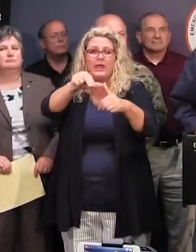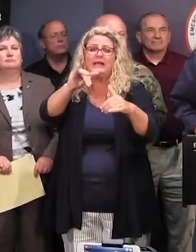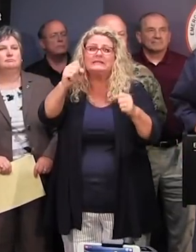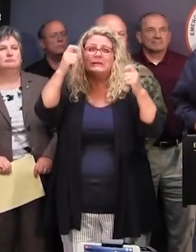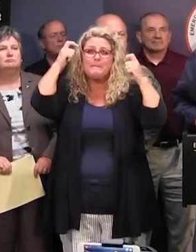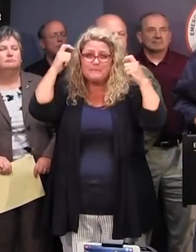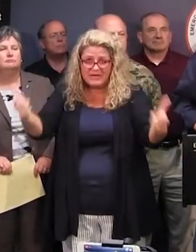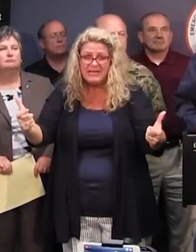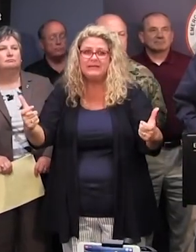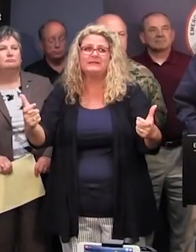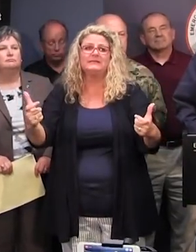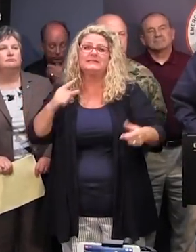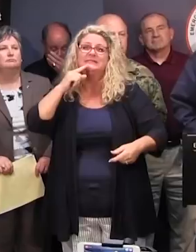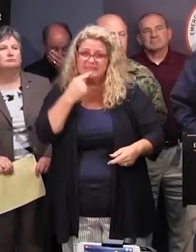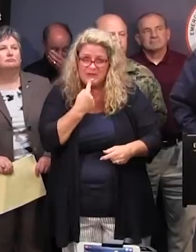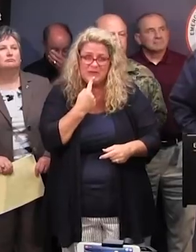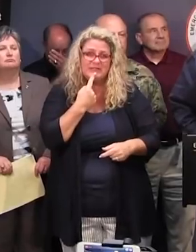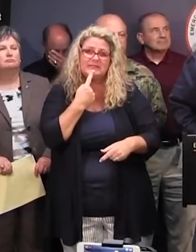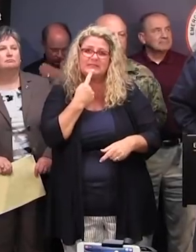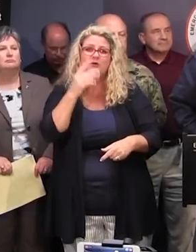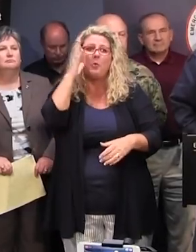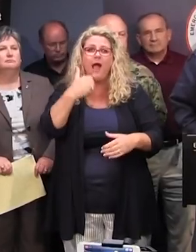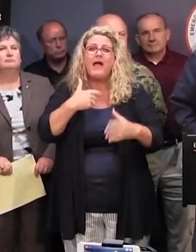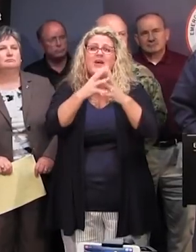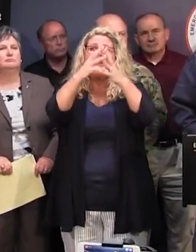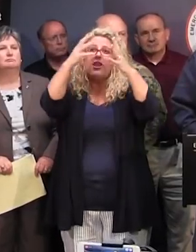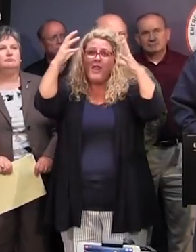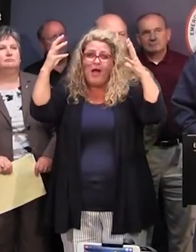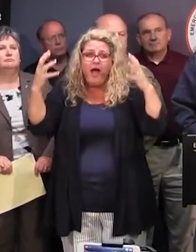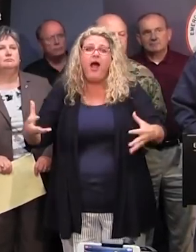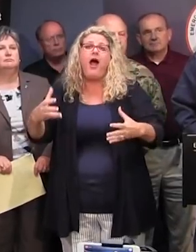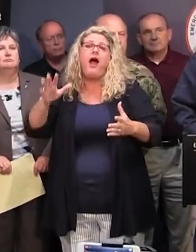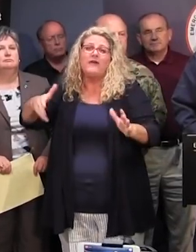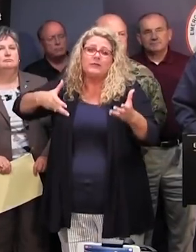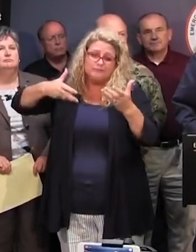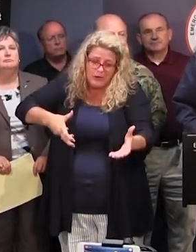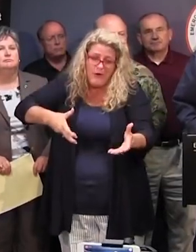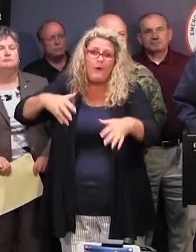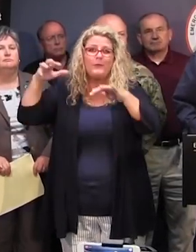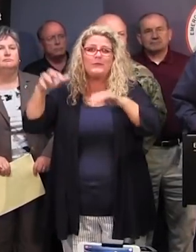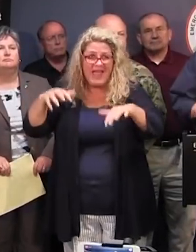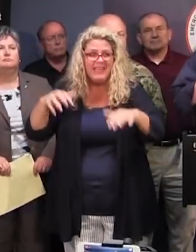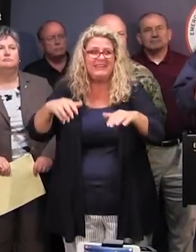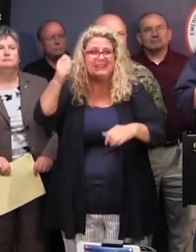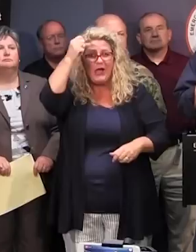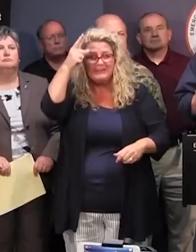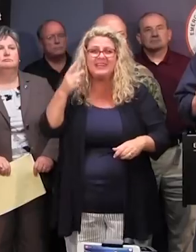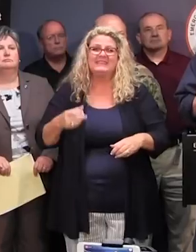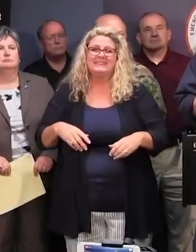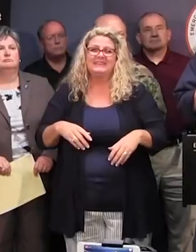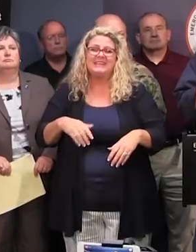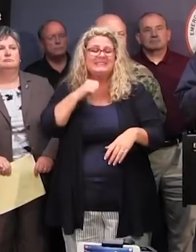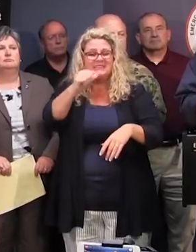Finally, there is going to be a lot of heavy rain with this hurricane. We know that. This is something that is